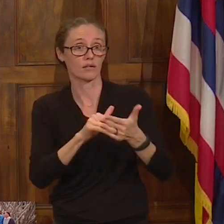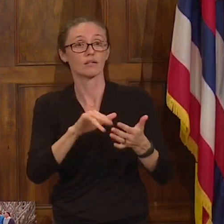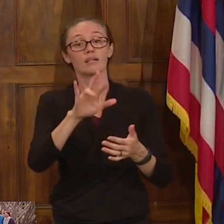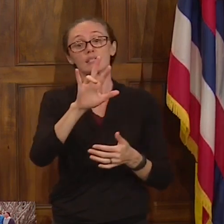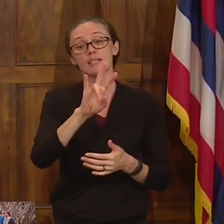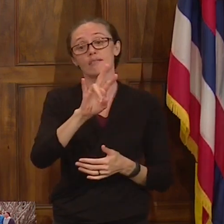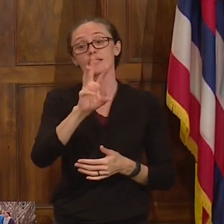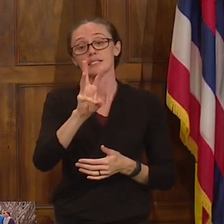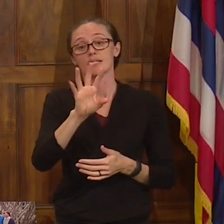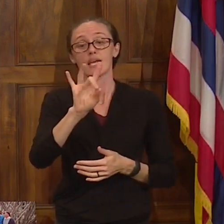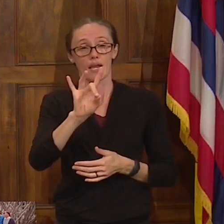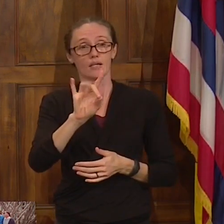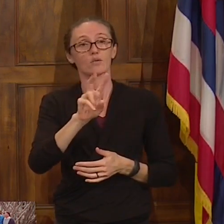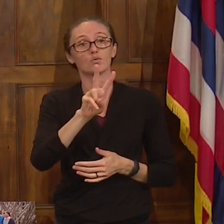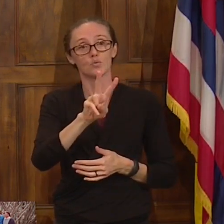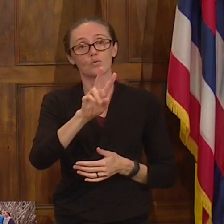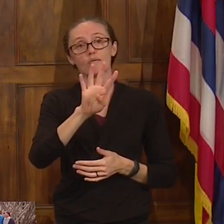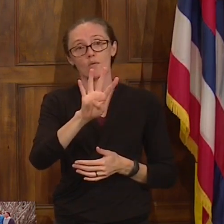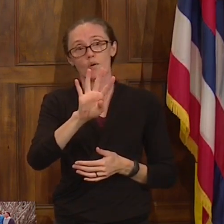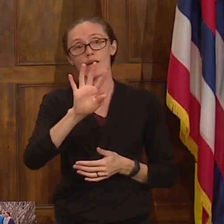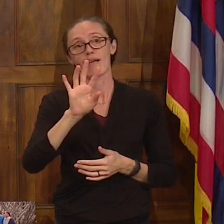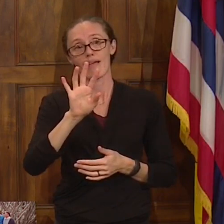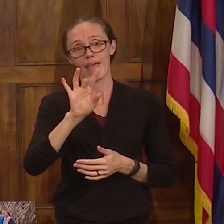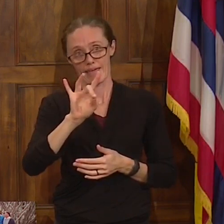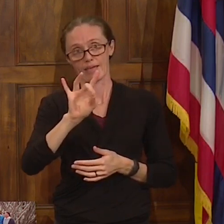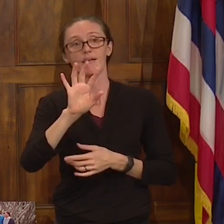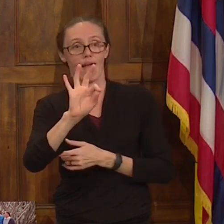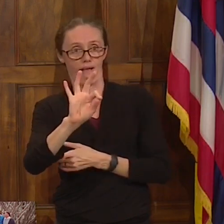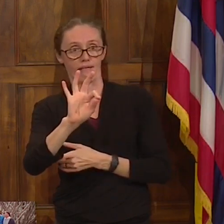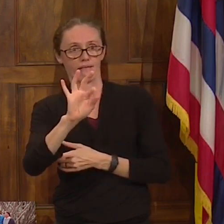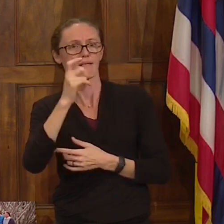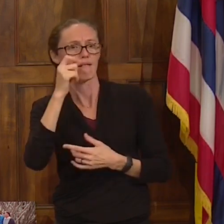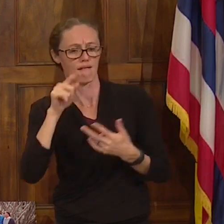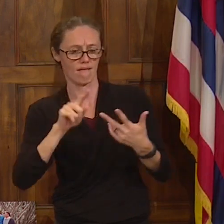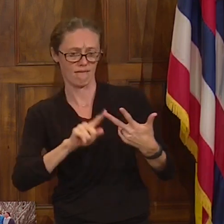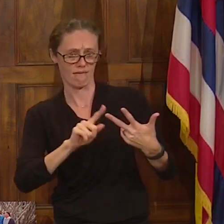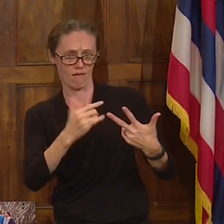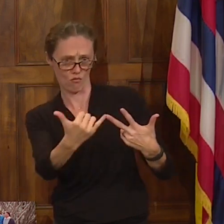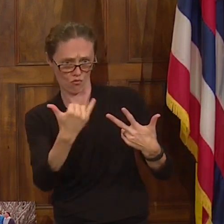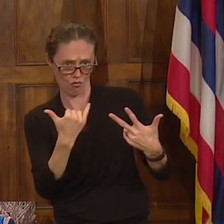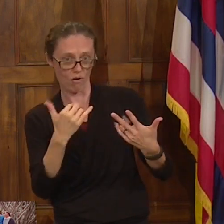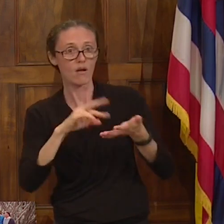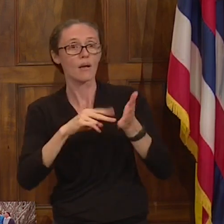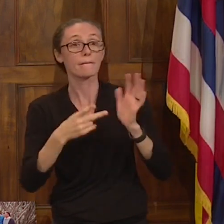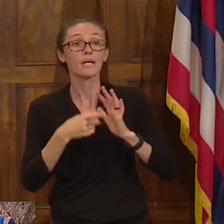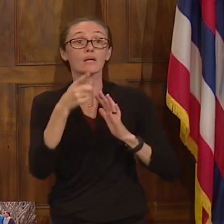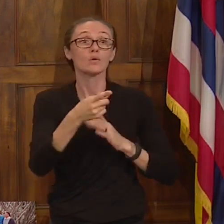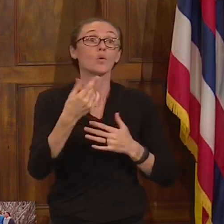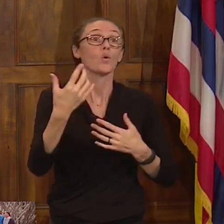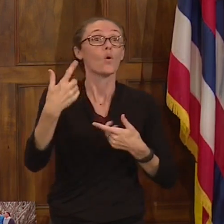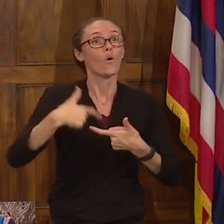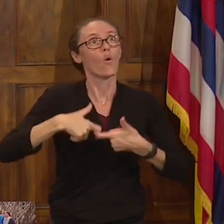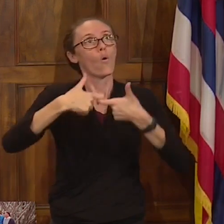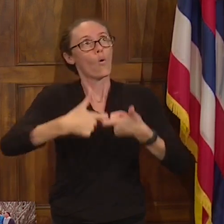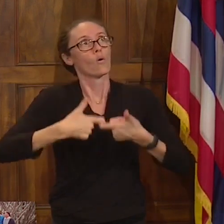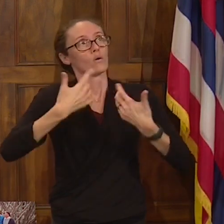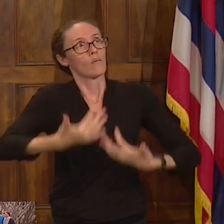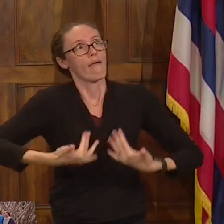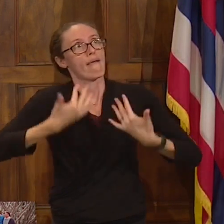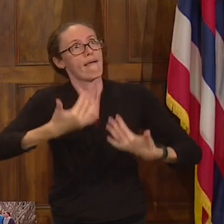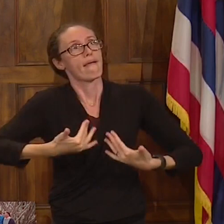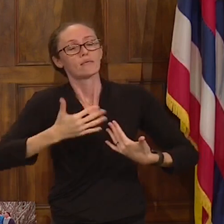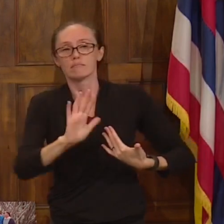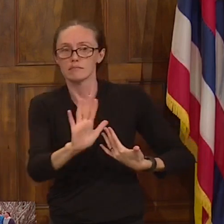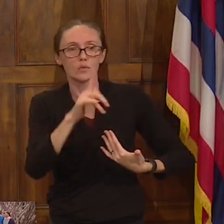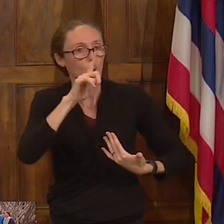768-2489. And then you don't have to worry about being on hold or calling back the